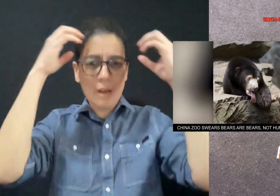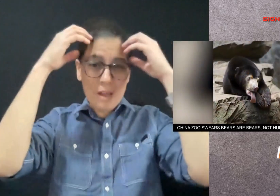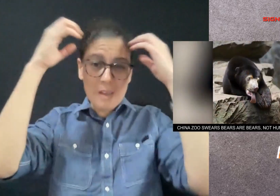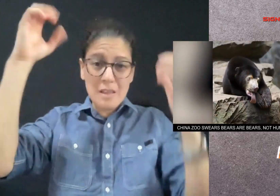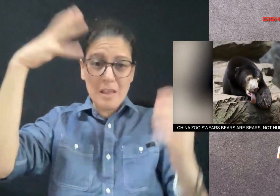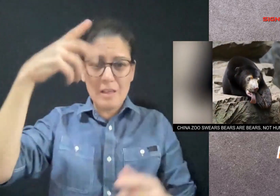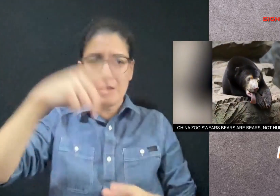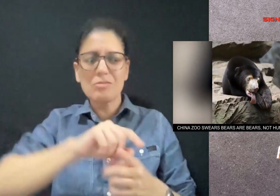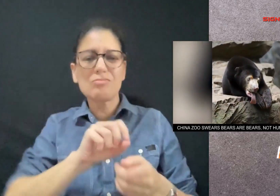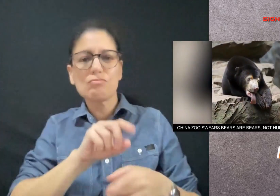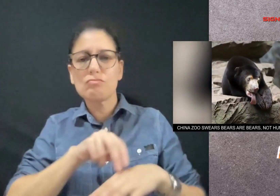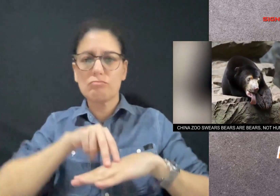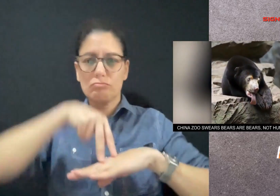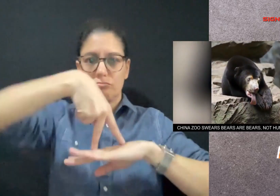its hind legs went viral.